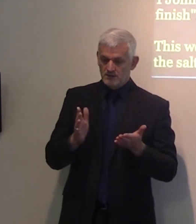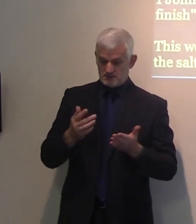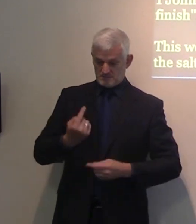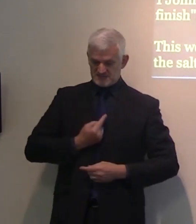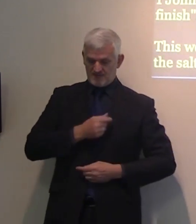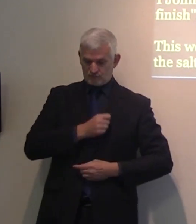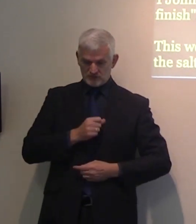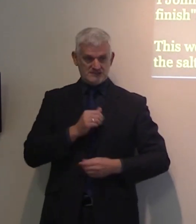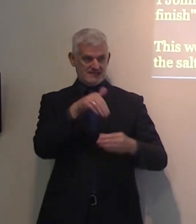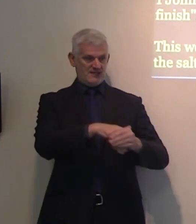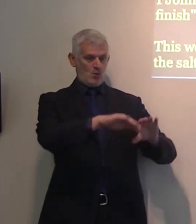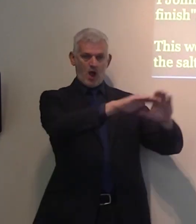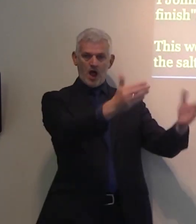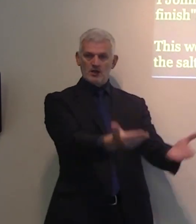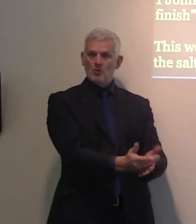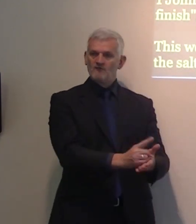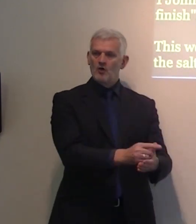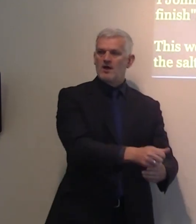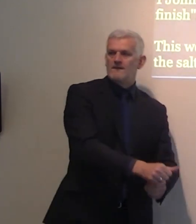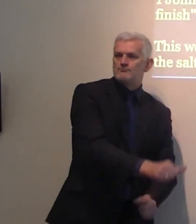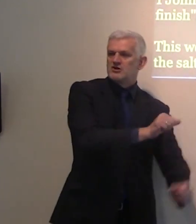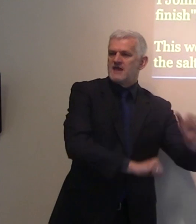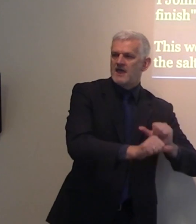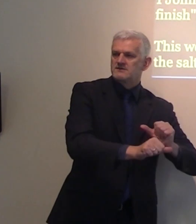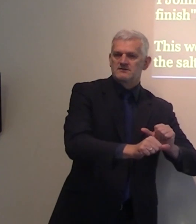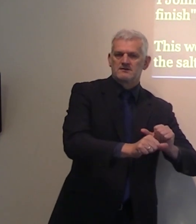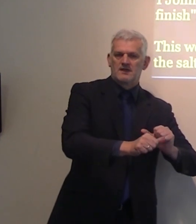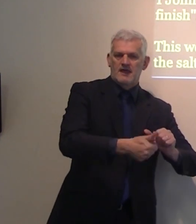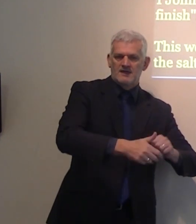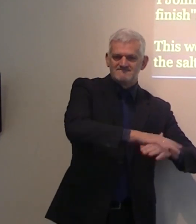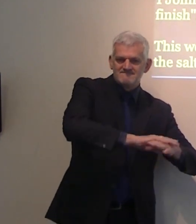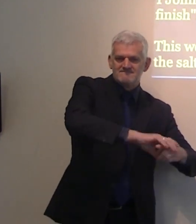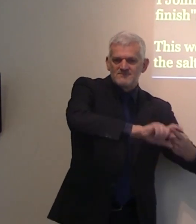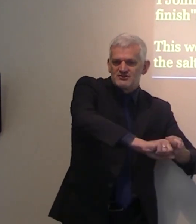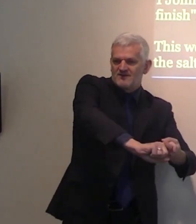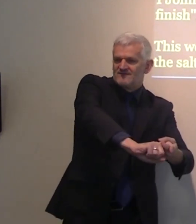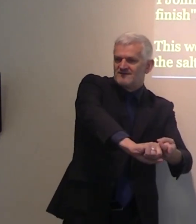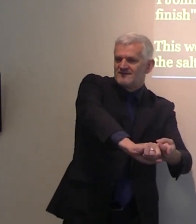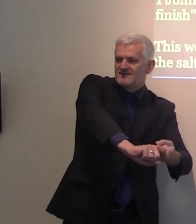world is to preserve and protect this world. So, I hope this doesn't